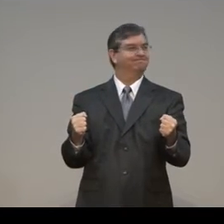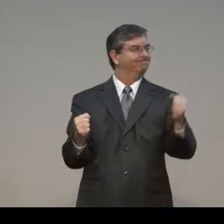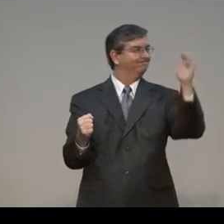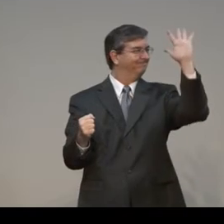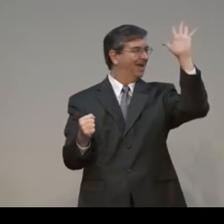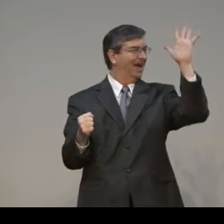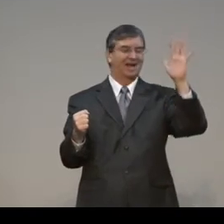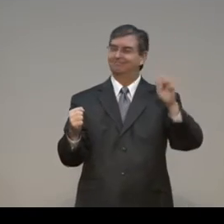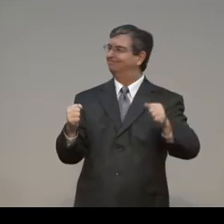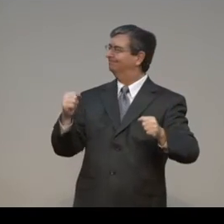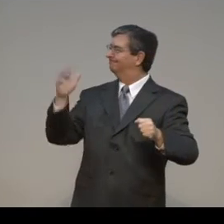Now, you're sitting in your car.